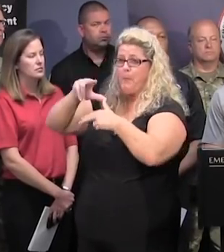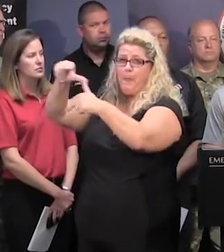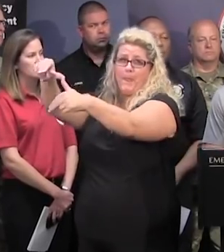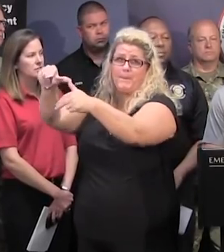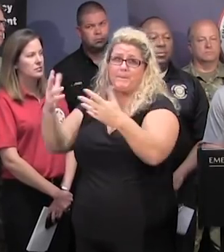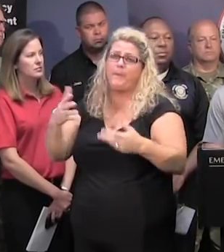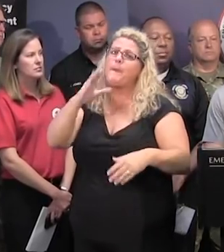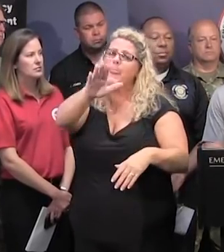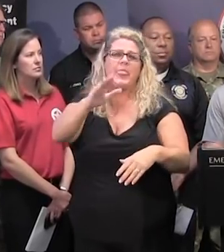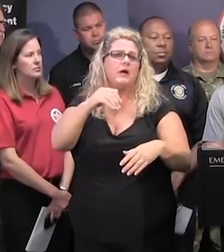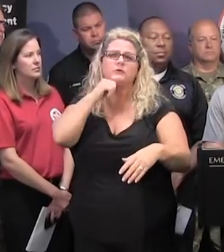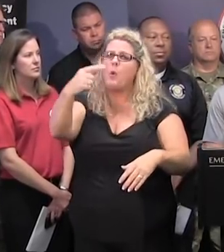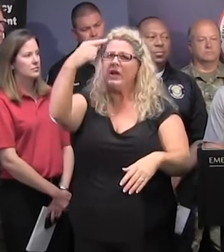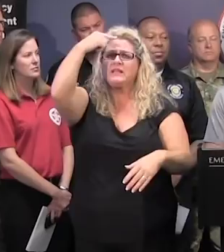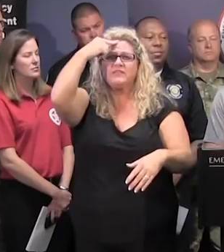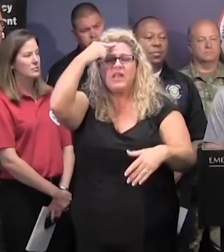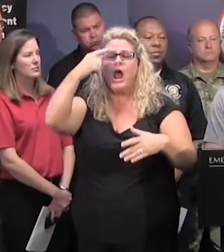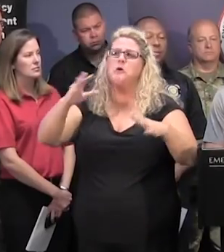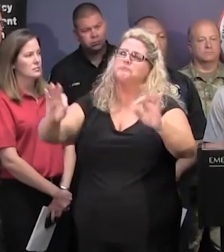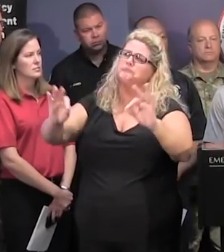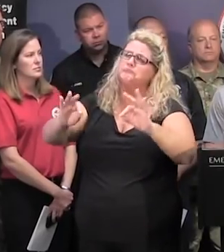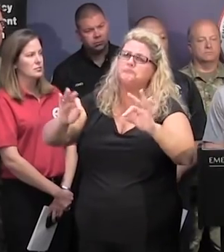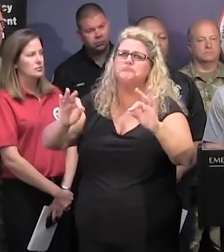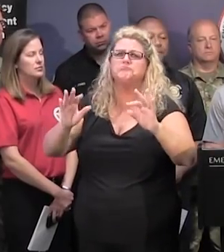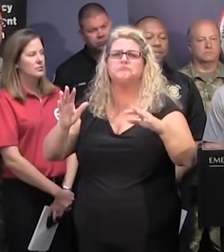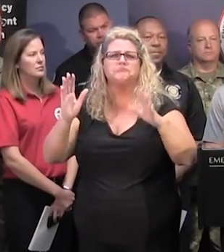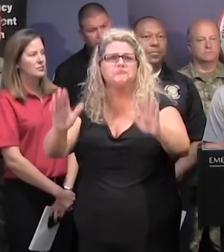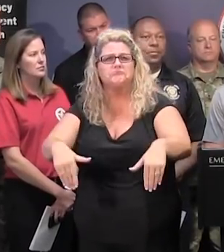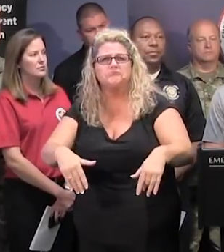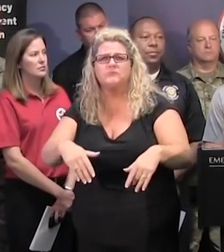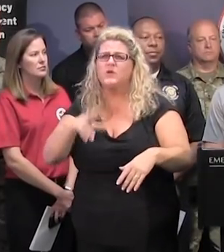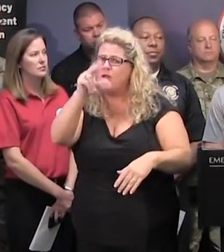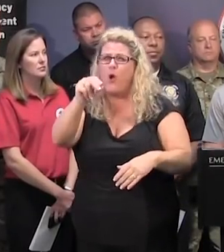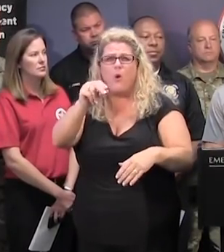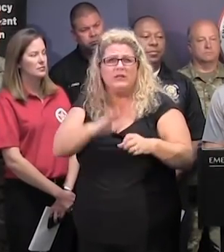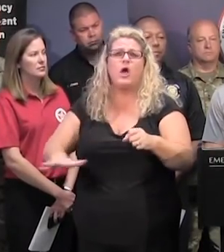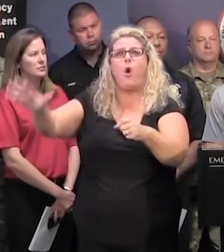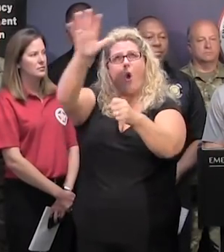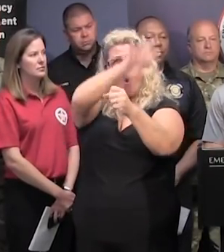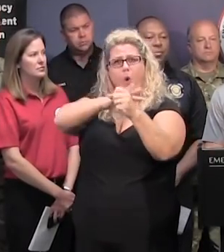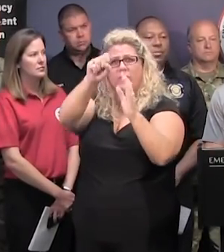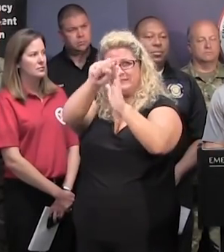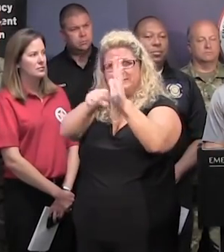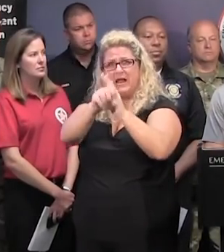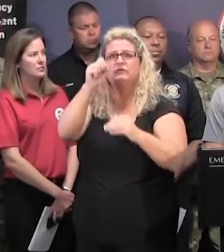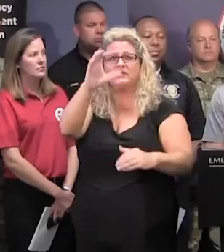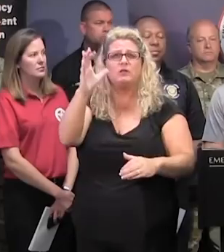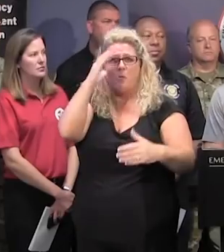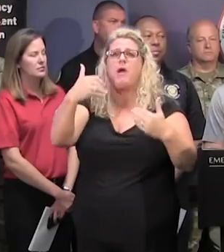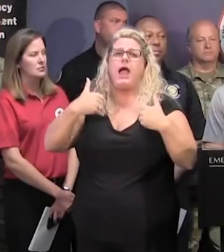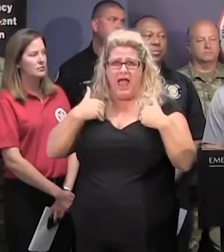Please make sure not to underestimate this powerful hurricane, as much of the state will feel impacts of damaging winds and terrestrial rainfall